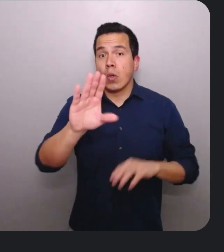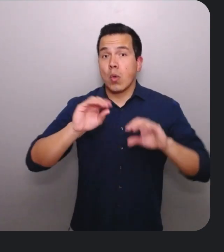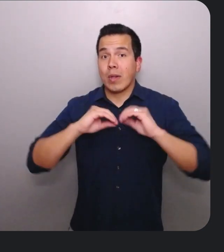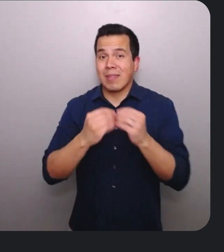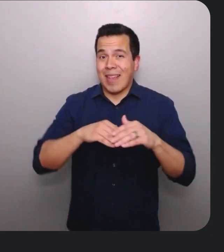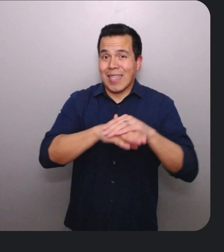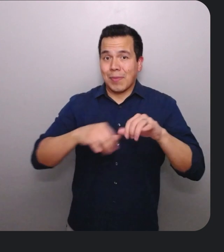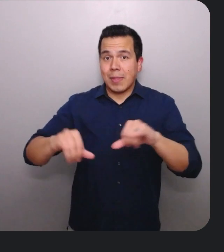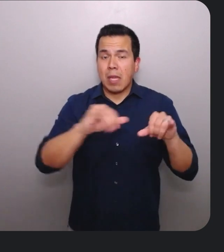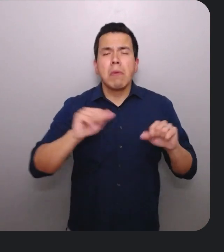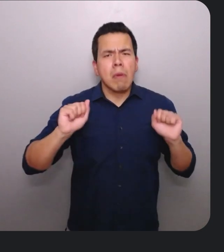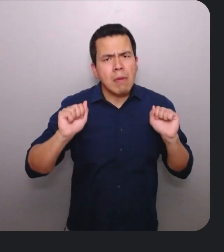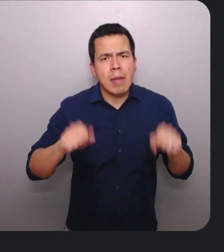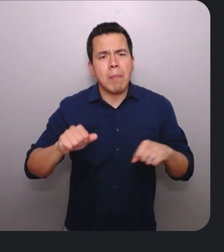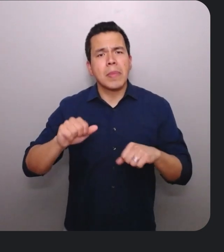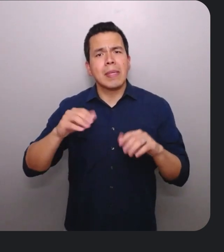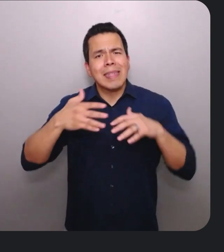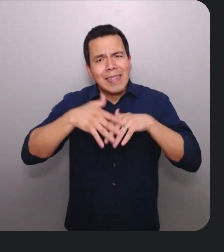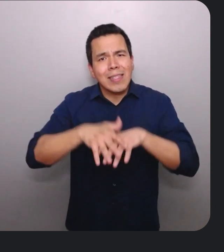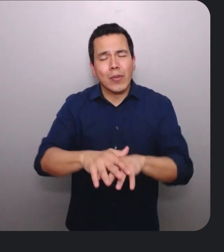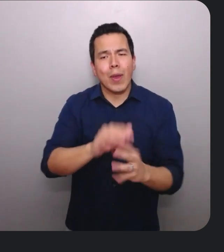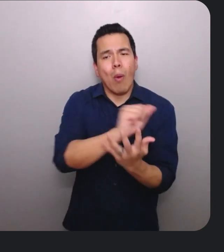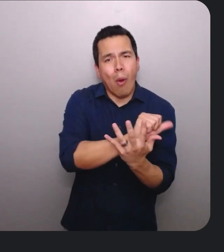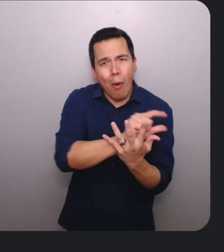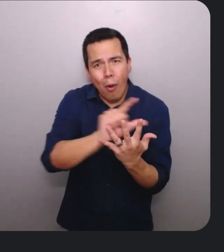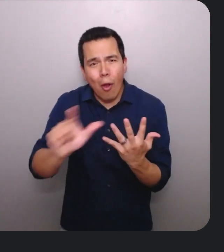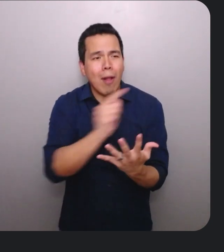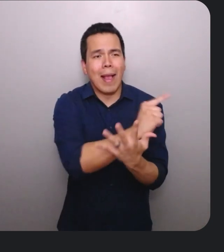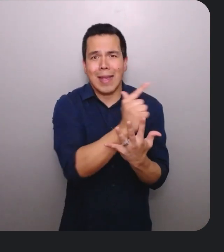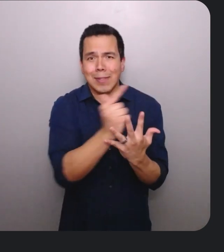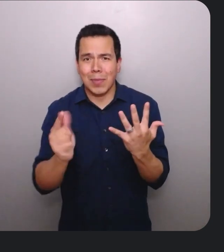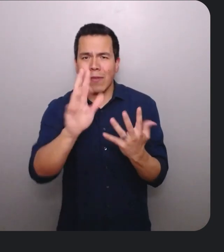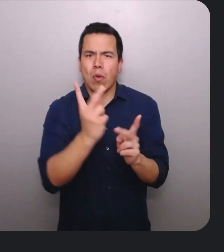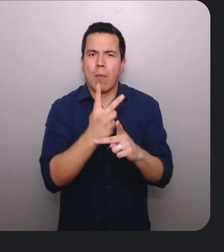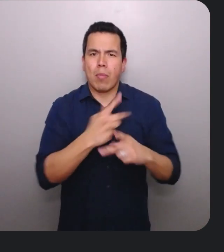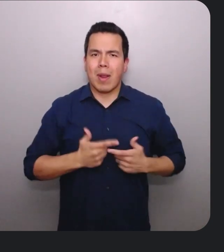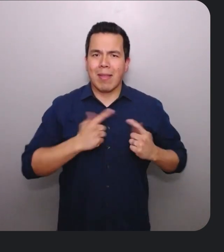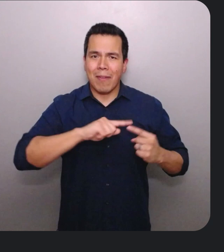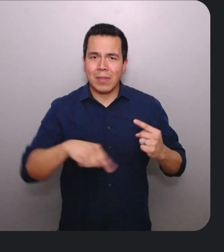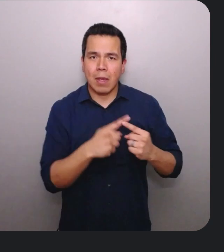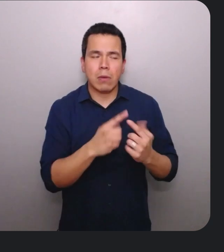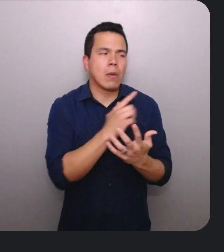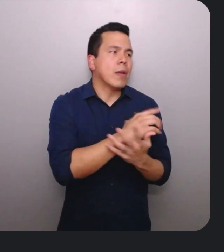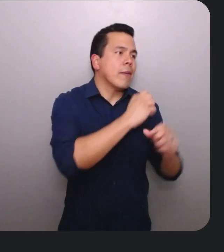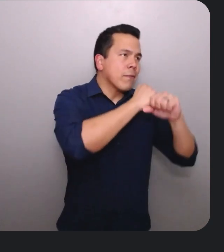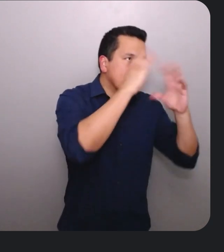accessibility standards can be integrated in all aspects of the product development life cycle. Your vision, strategy, and research,